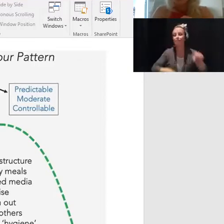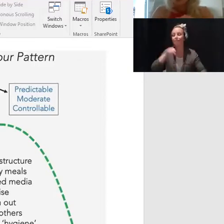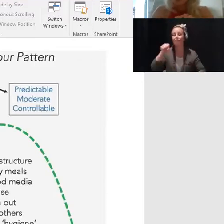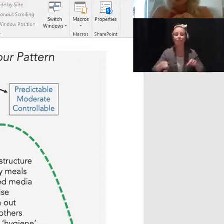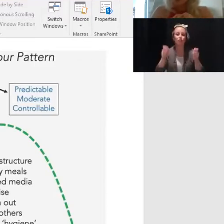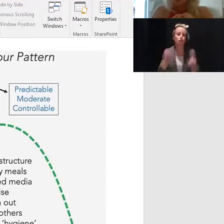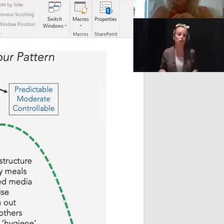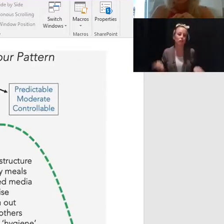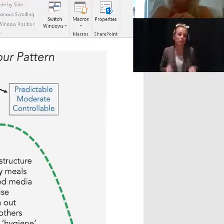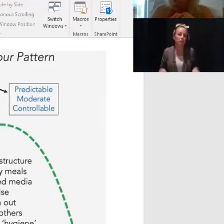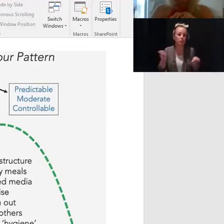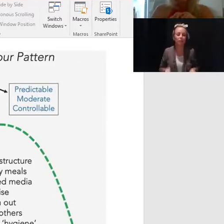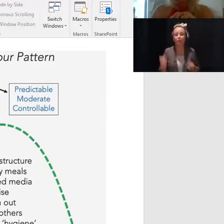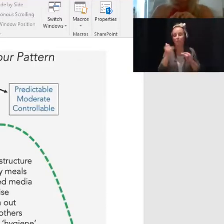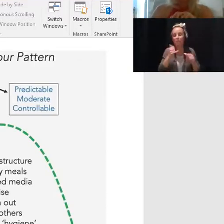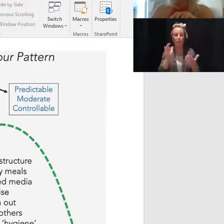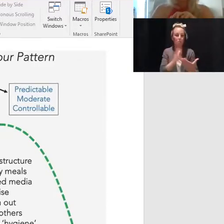playing a musical instrument,